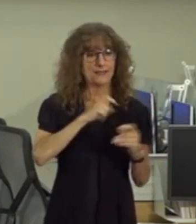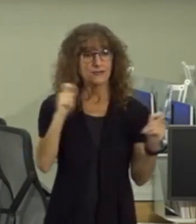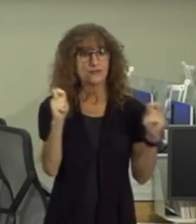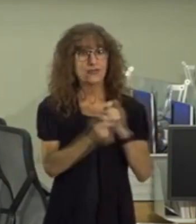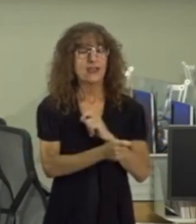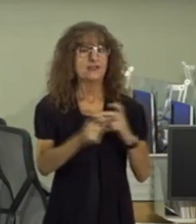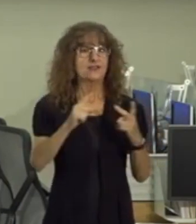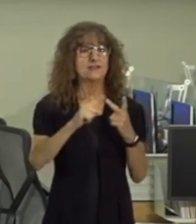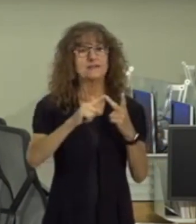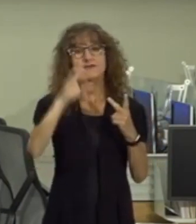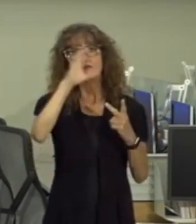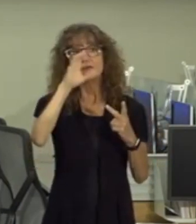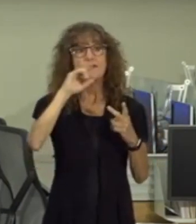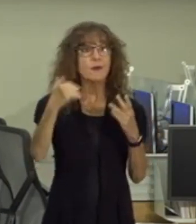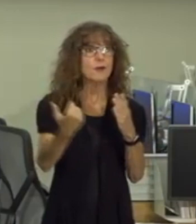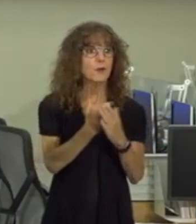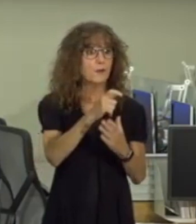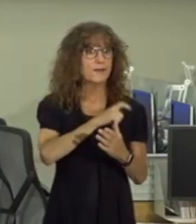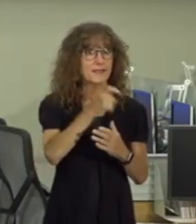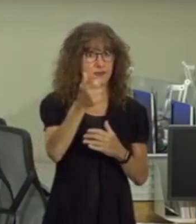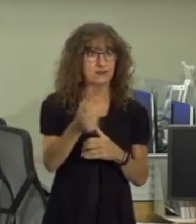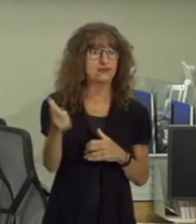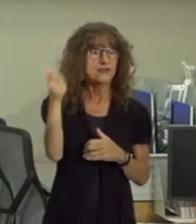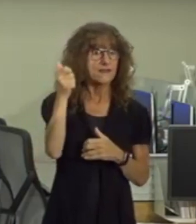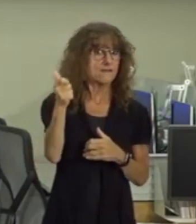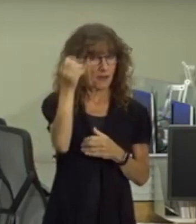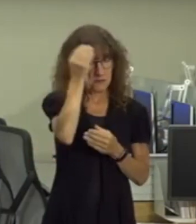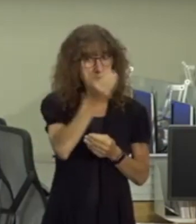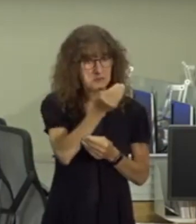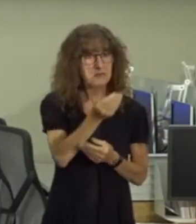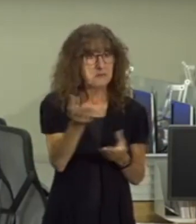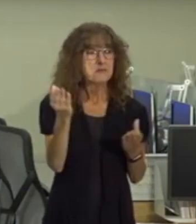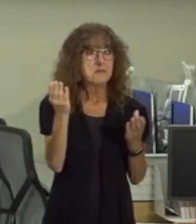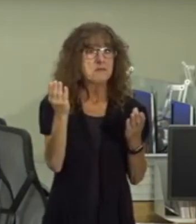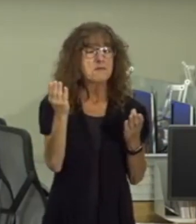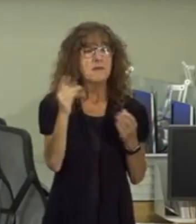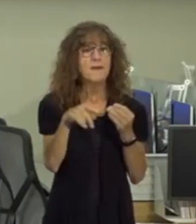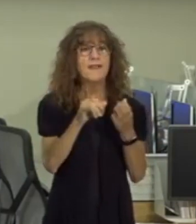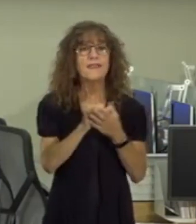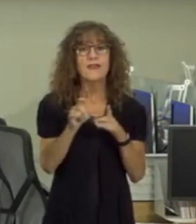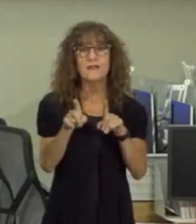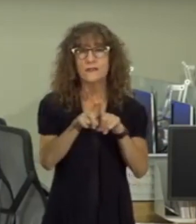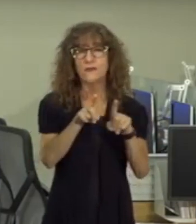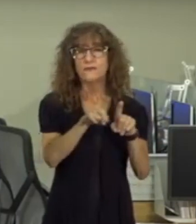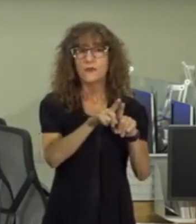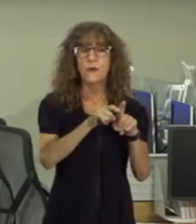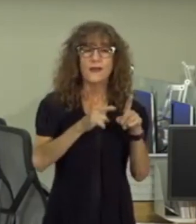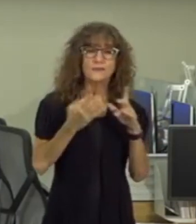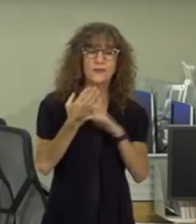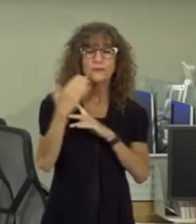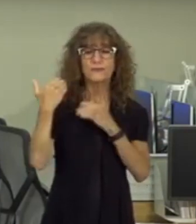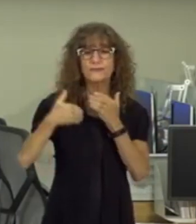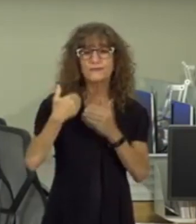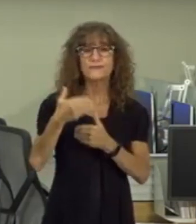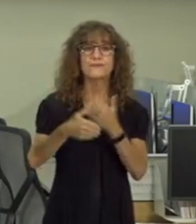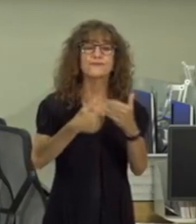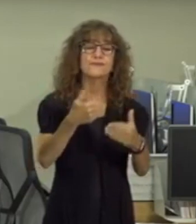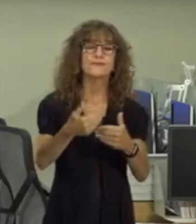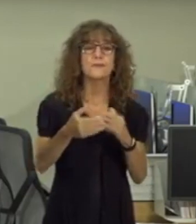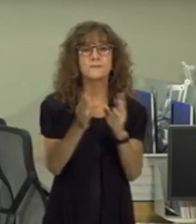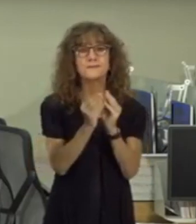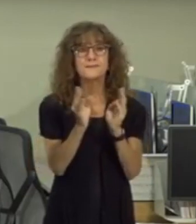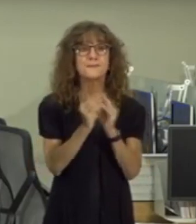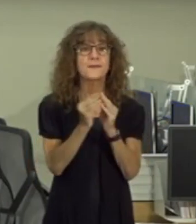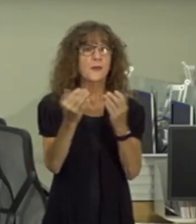and our search for a new police chief and so I'll give you some information about that as well as we go through our press conference I